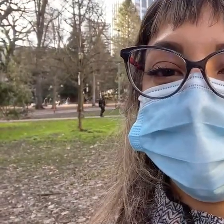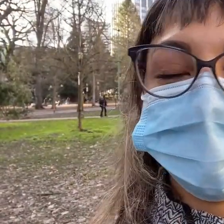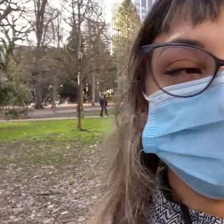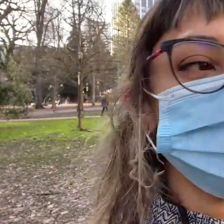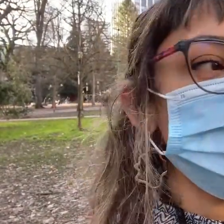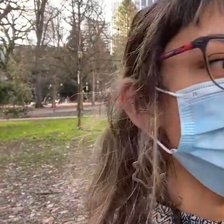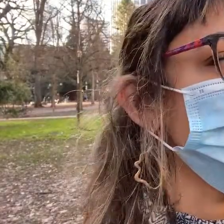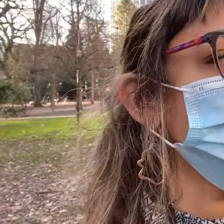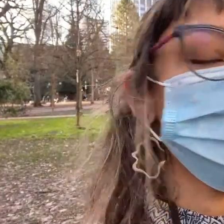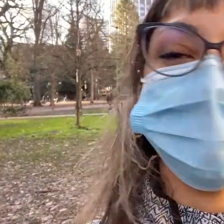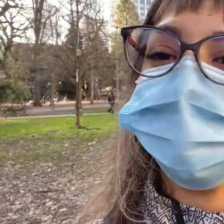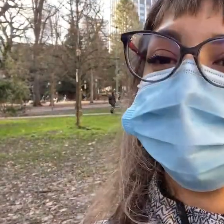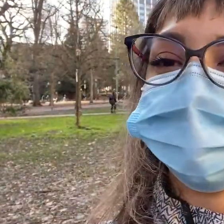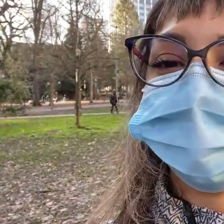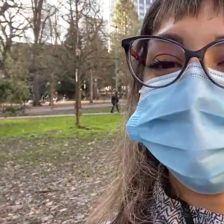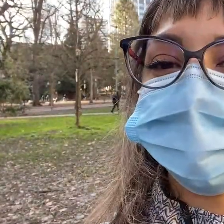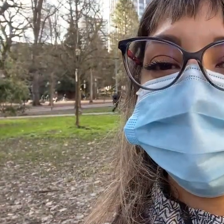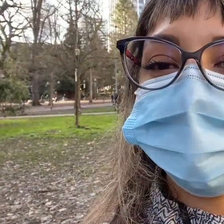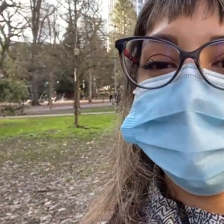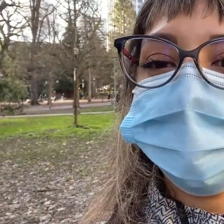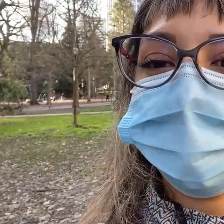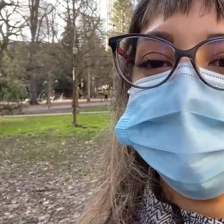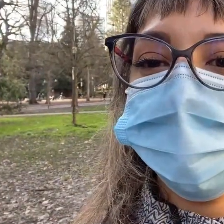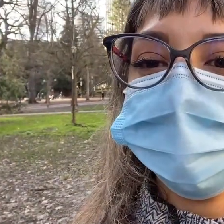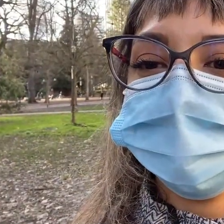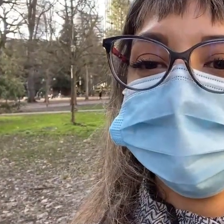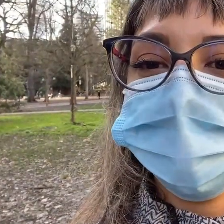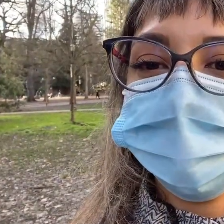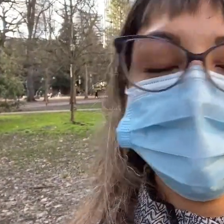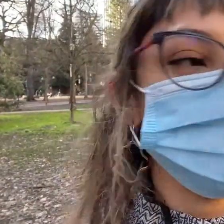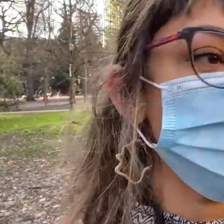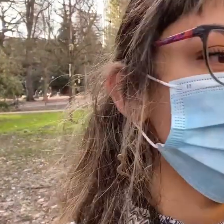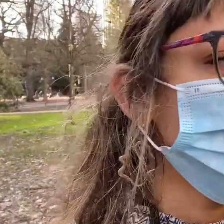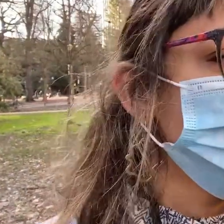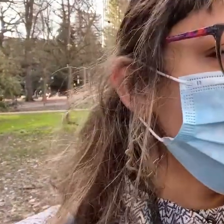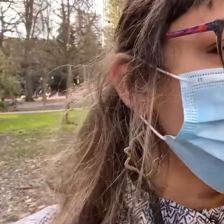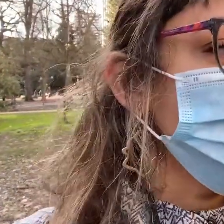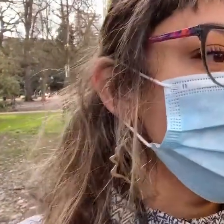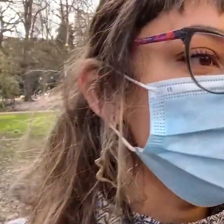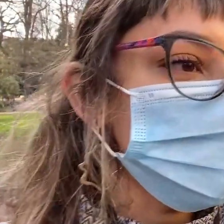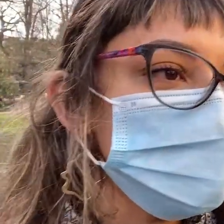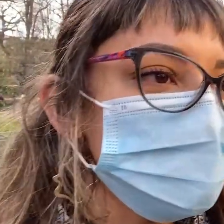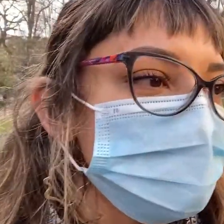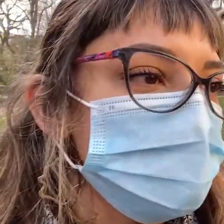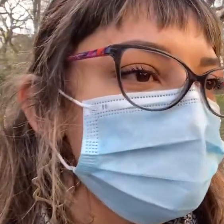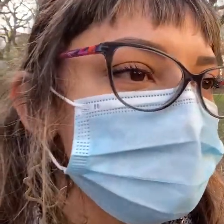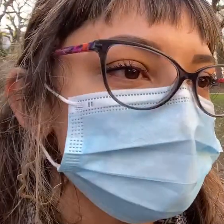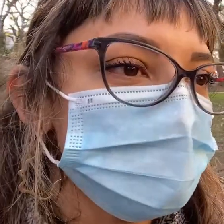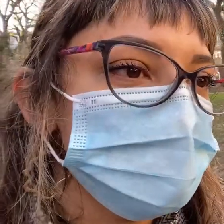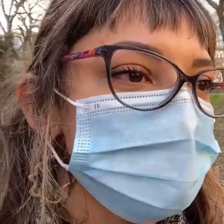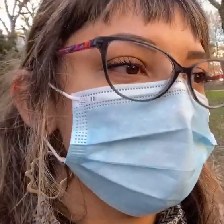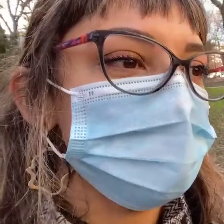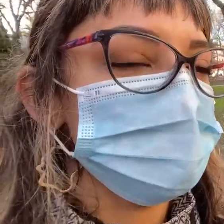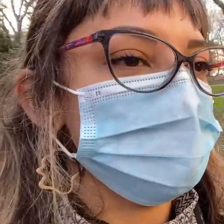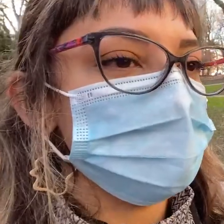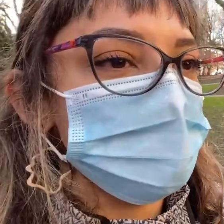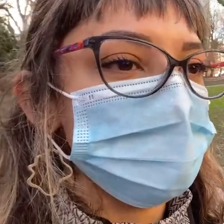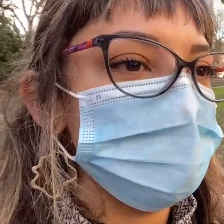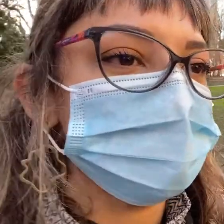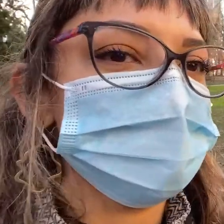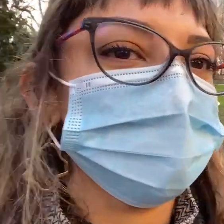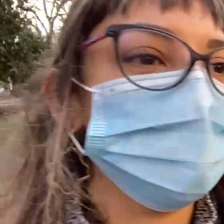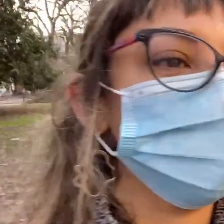risk that we take i guess for being out here what was the site one more time um it is www